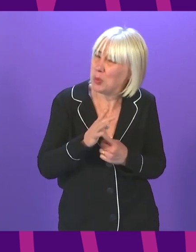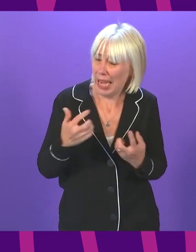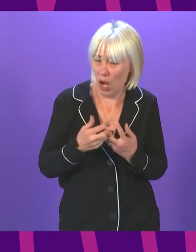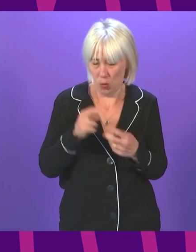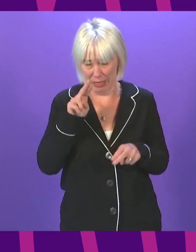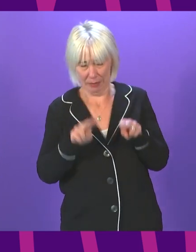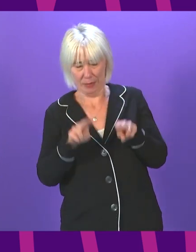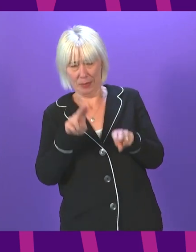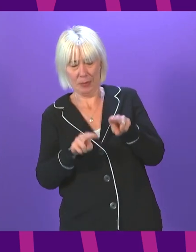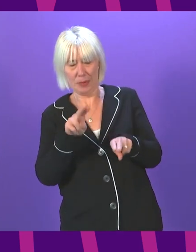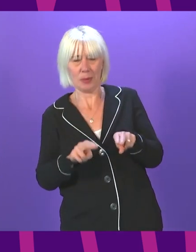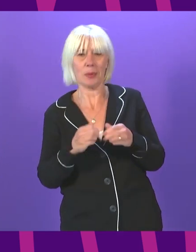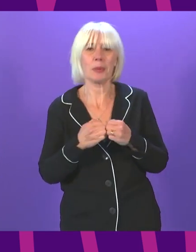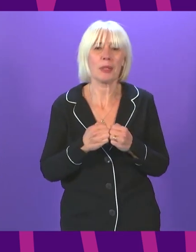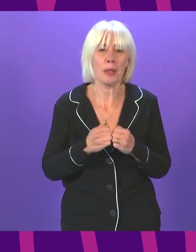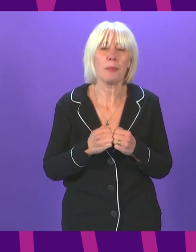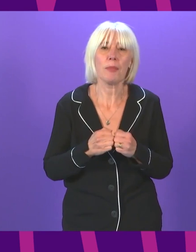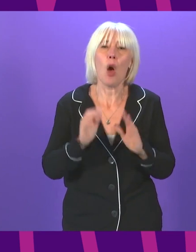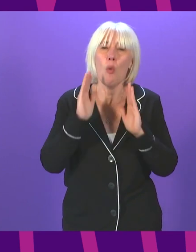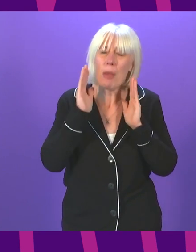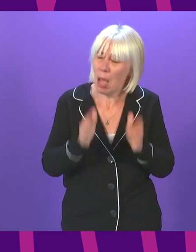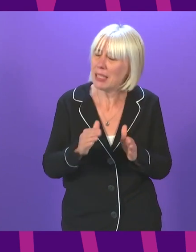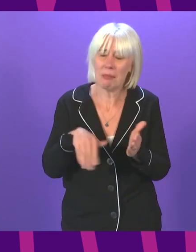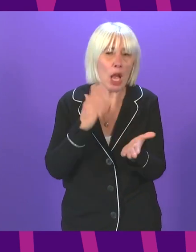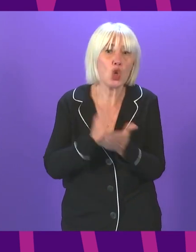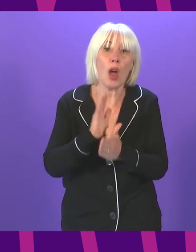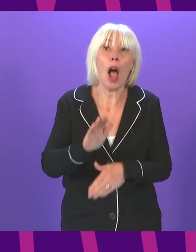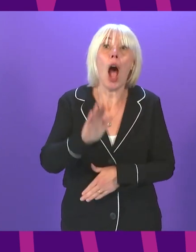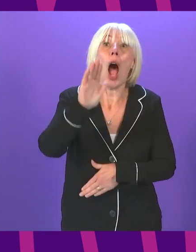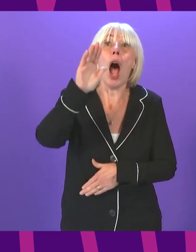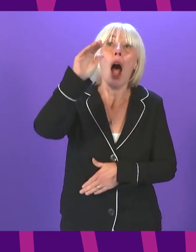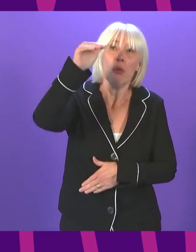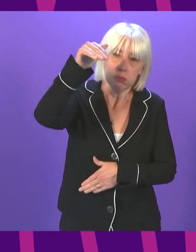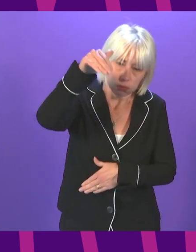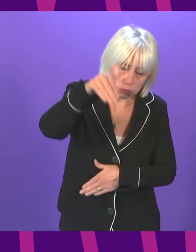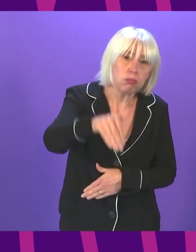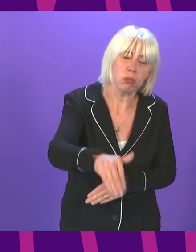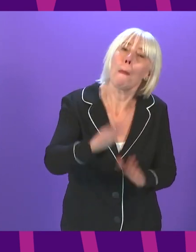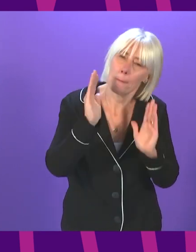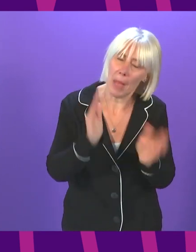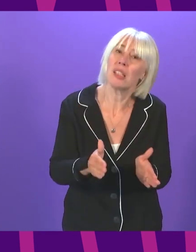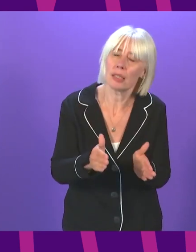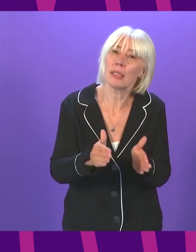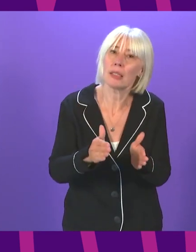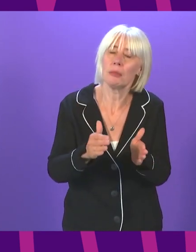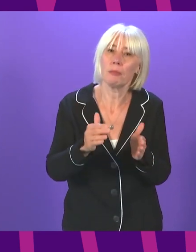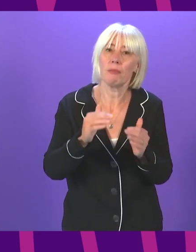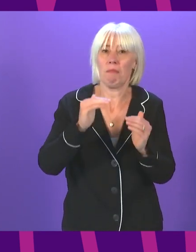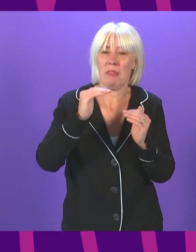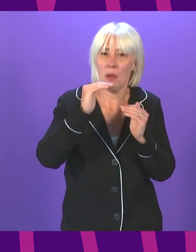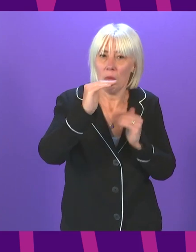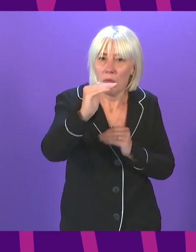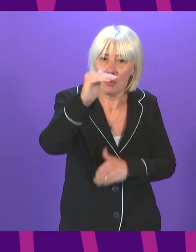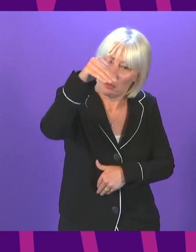is inescapably the case is that we must turn that corner and see the sharp increase in cases level off and then come down.